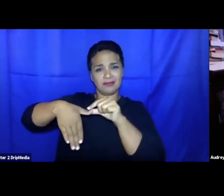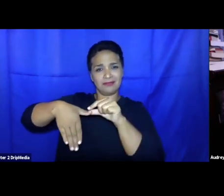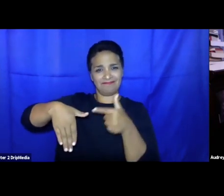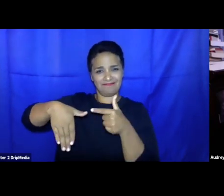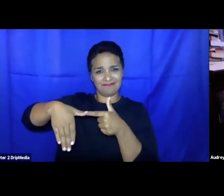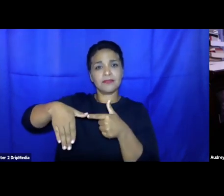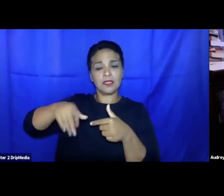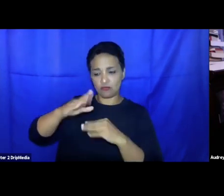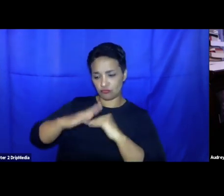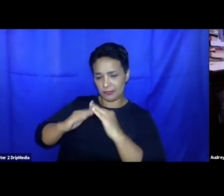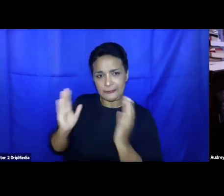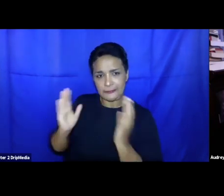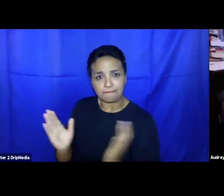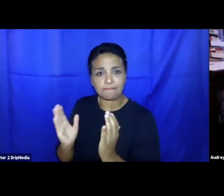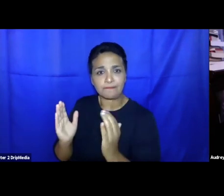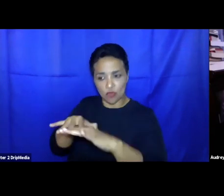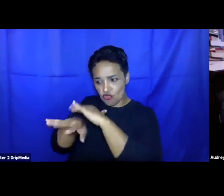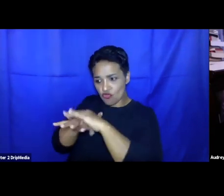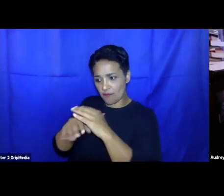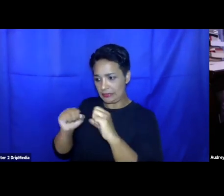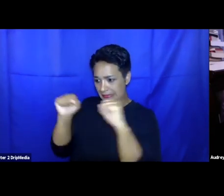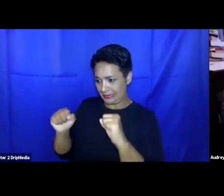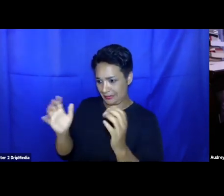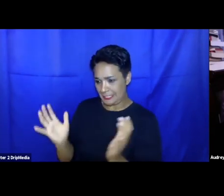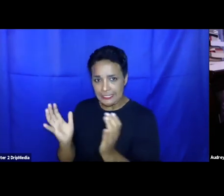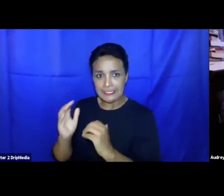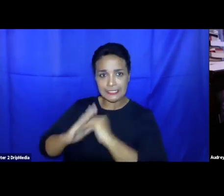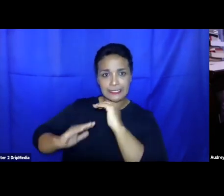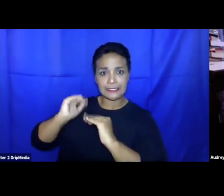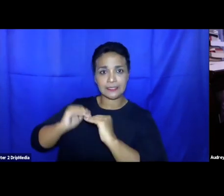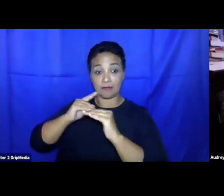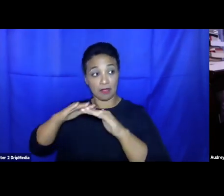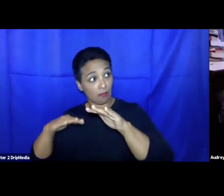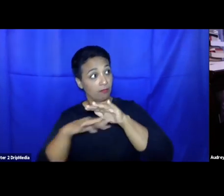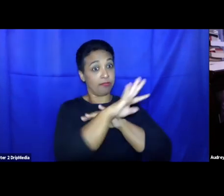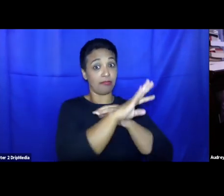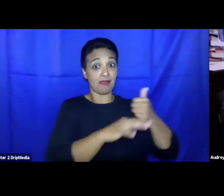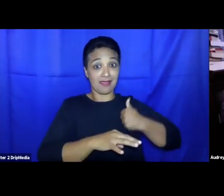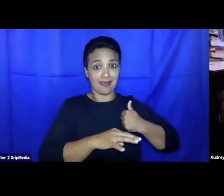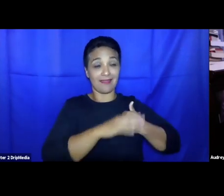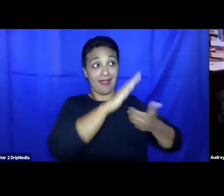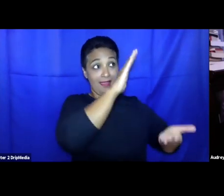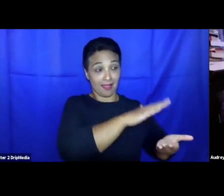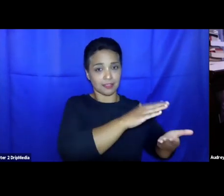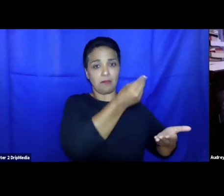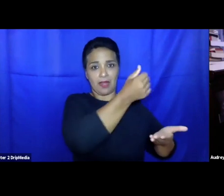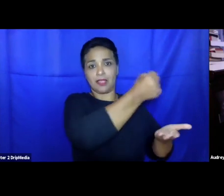refugee determination system, one presumes, to reduce the pressure on Canada with respect to asylum seekers from that part of the world.